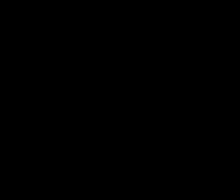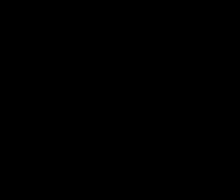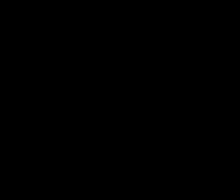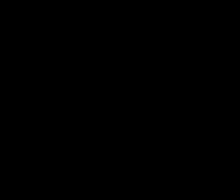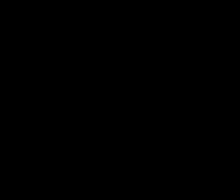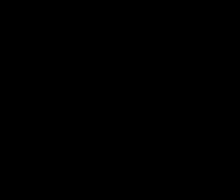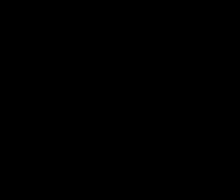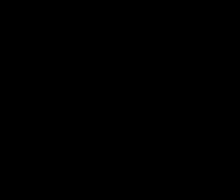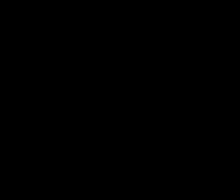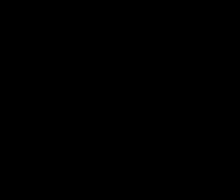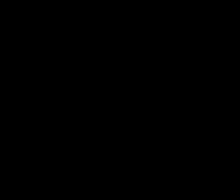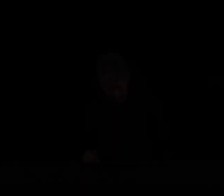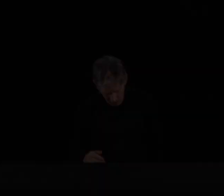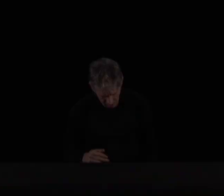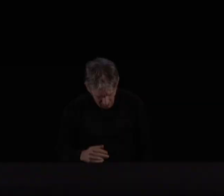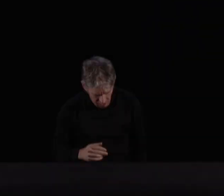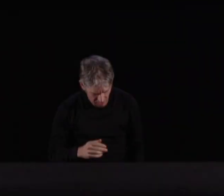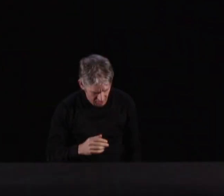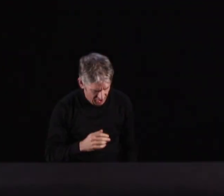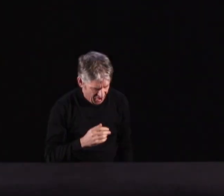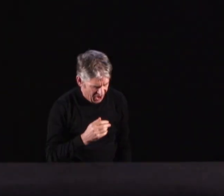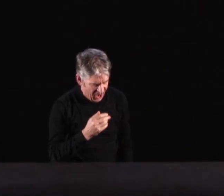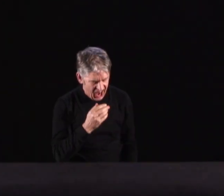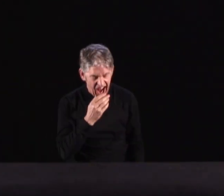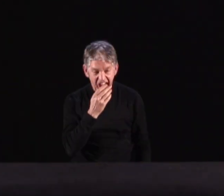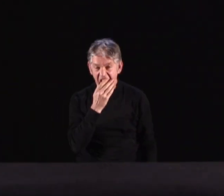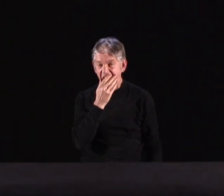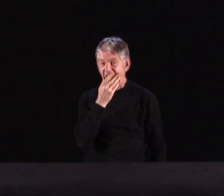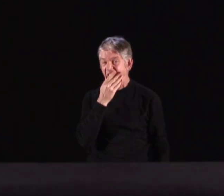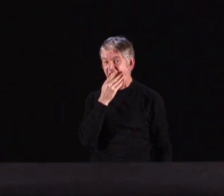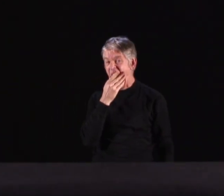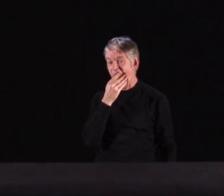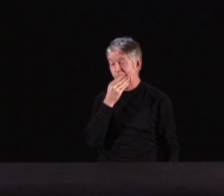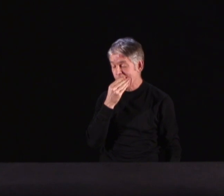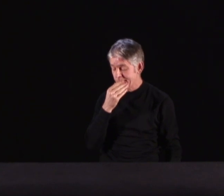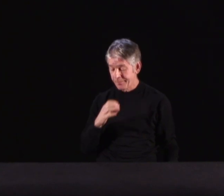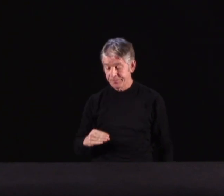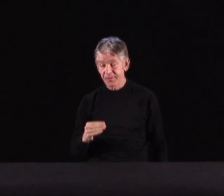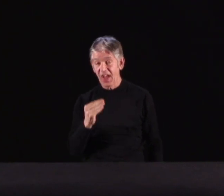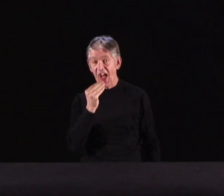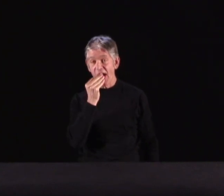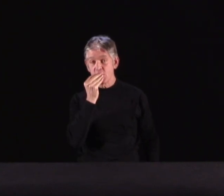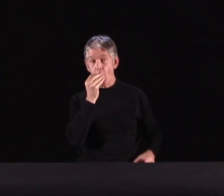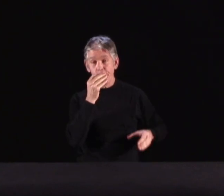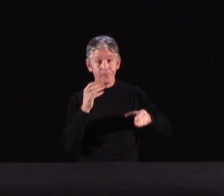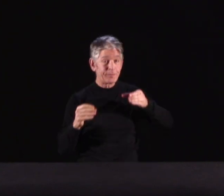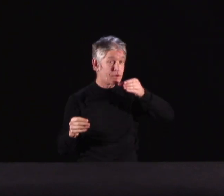On the morning of July the 16th, 1969, the three astronauts are woken, fed a light breakfast,